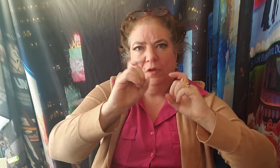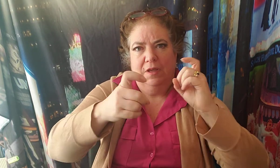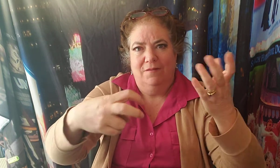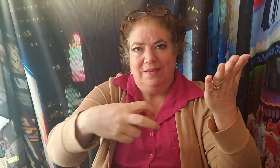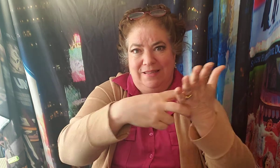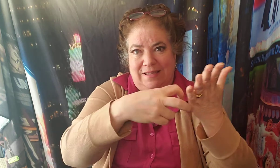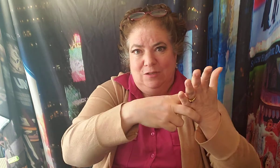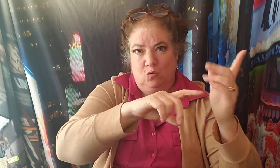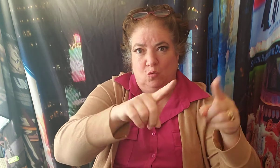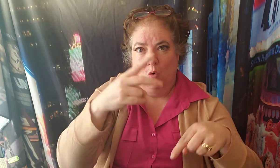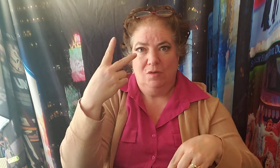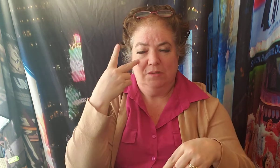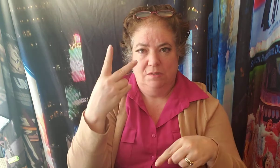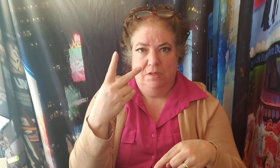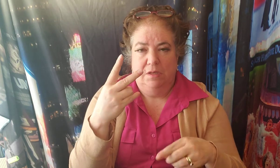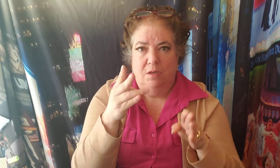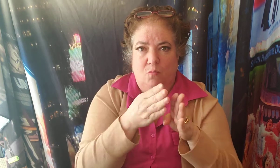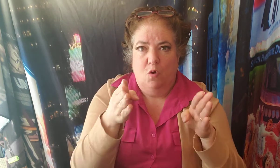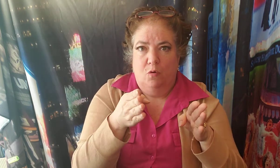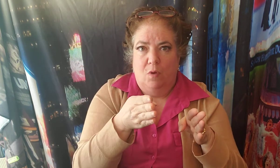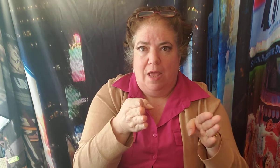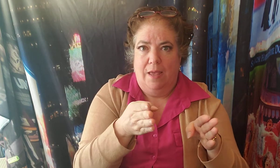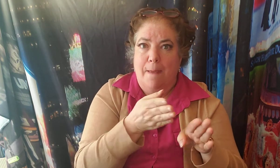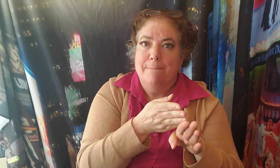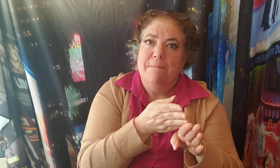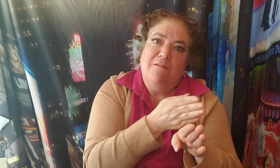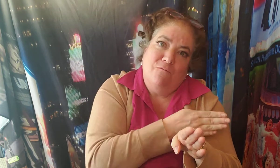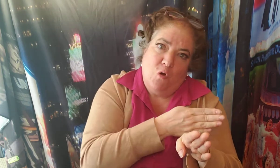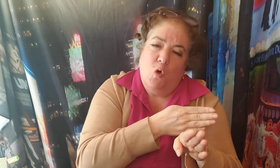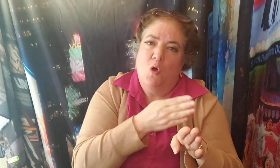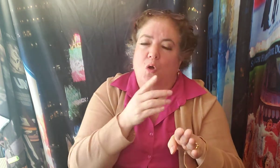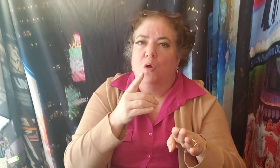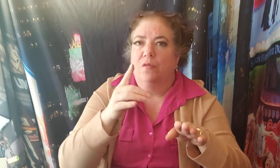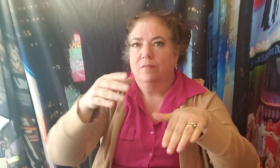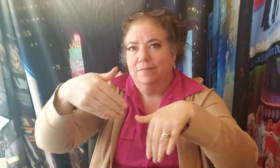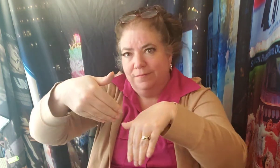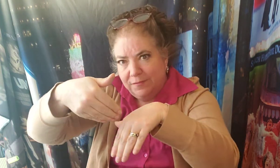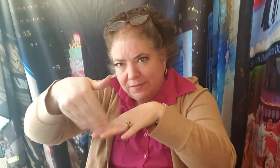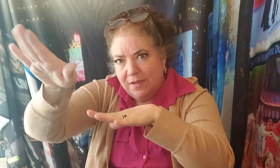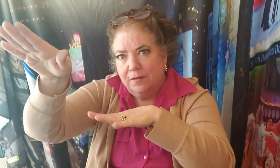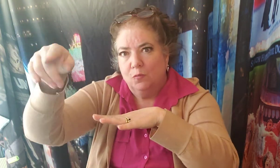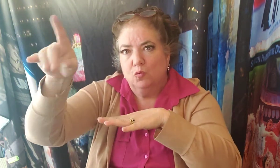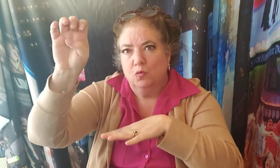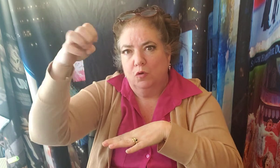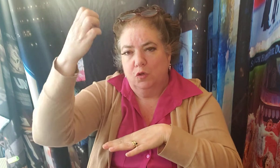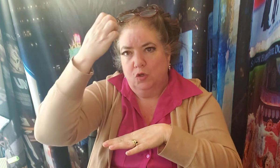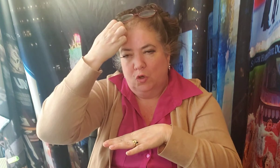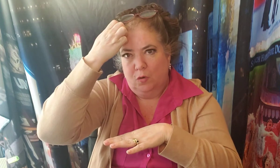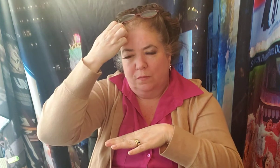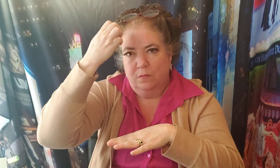With story and dance And a show that would remind them Of what it was That they were fighting for